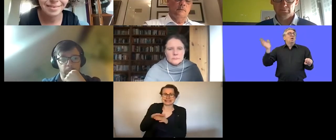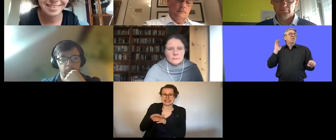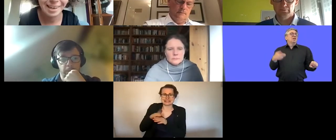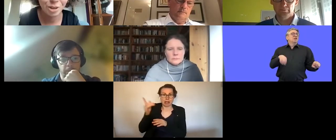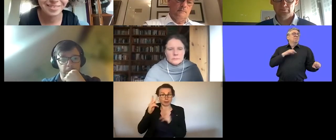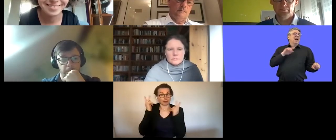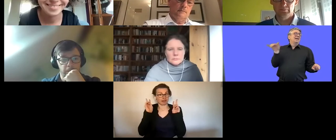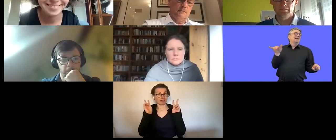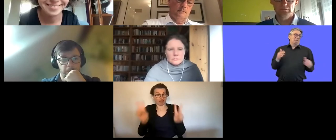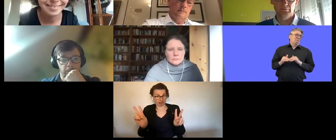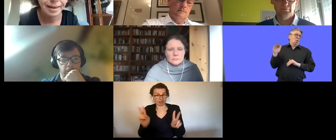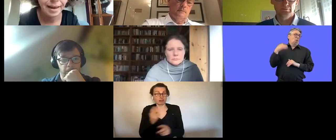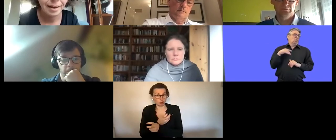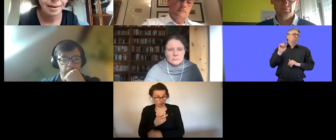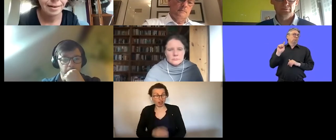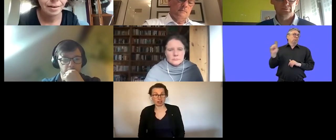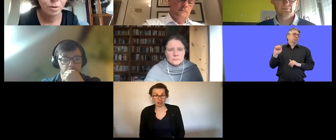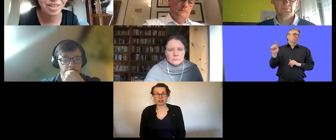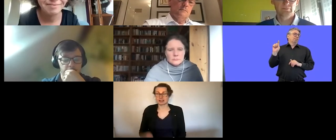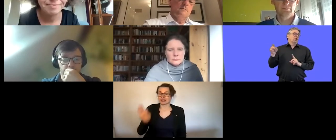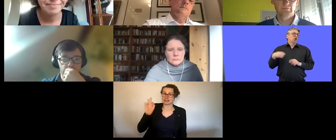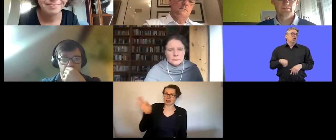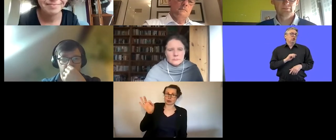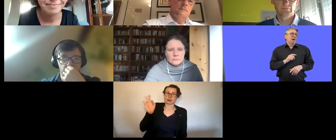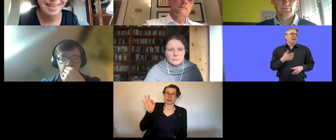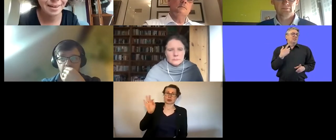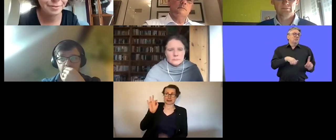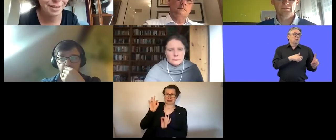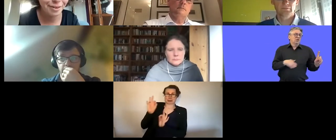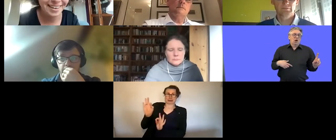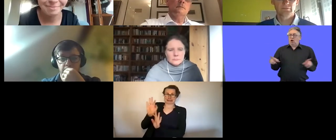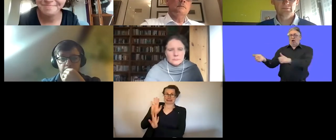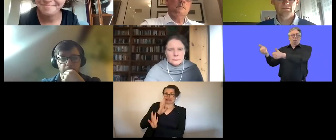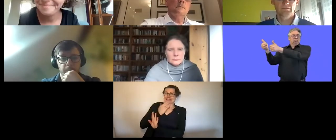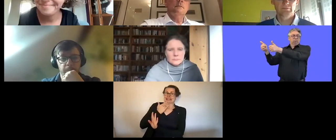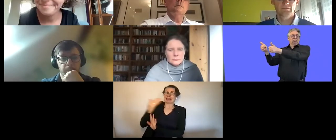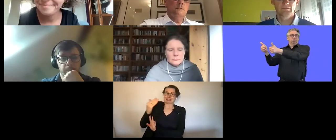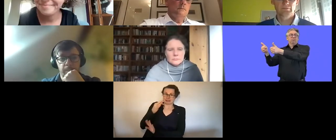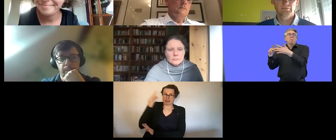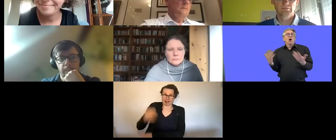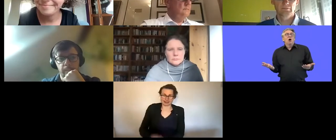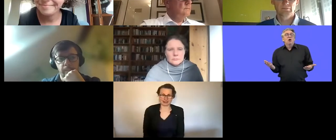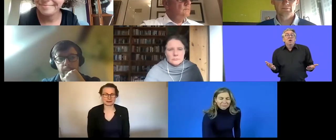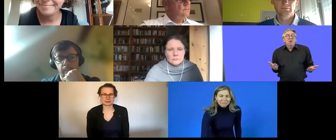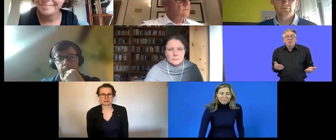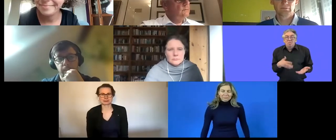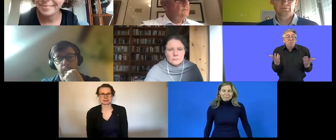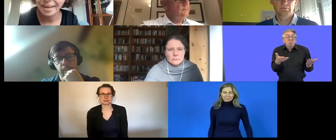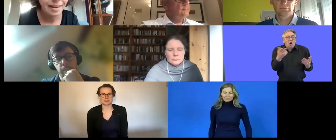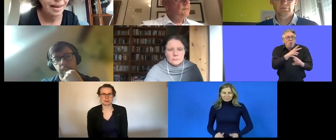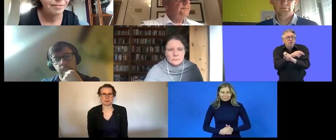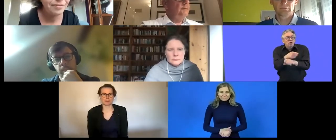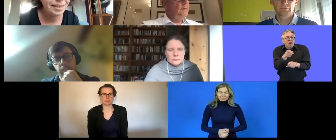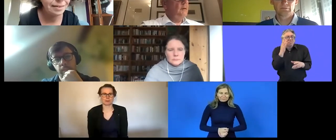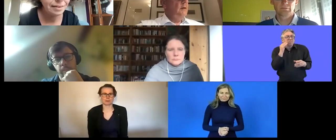and switzerland very good thanks very much thank you very much for your